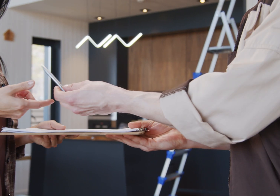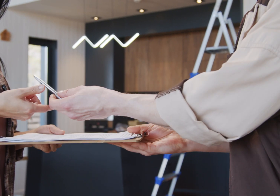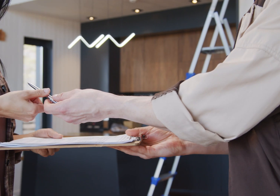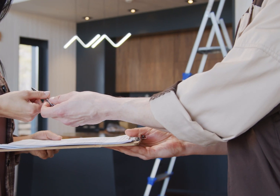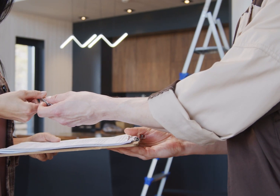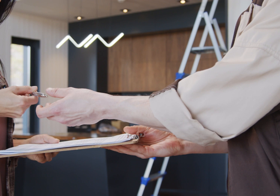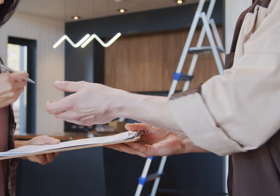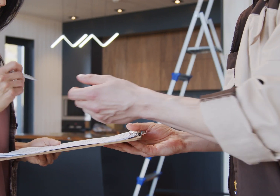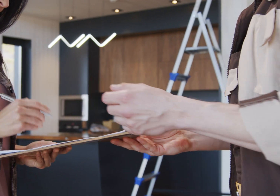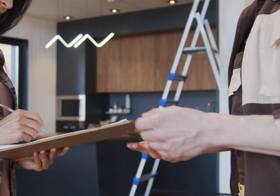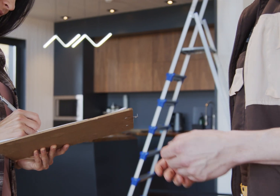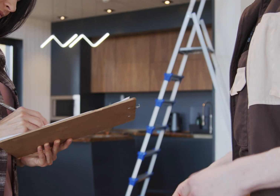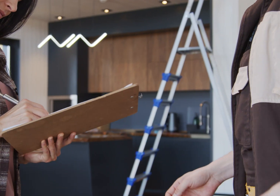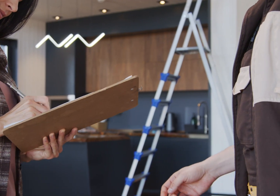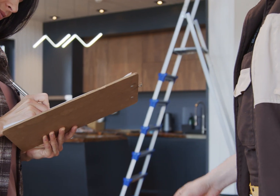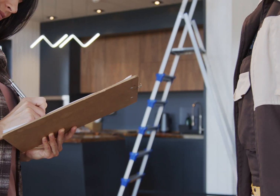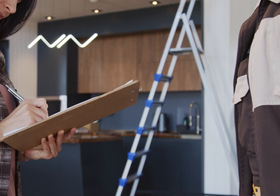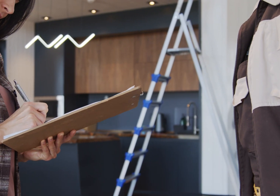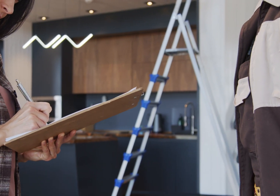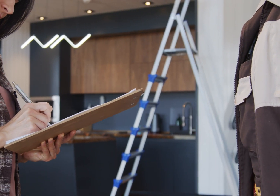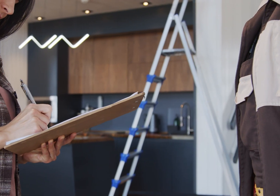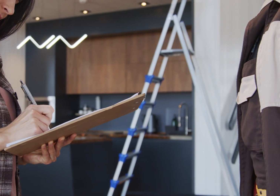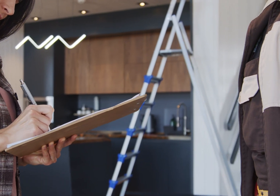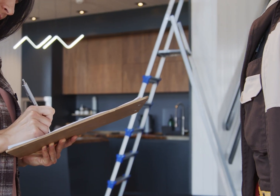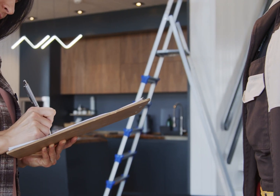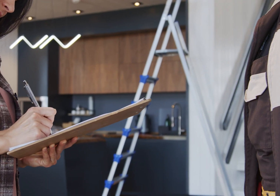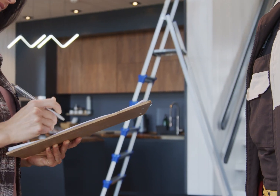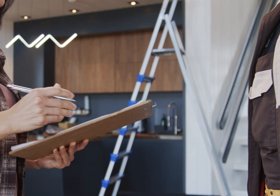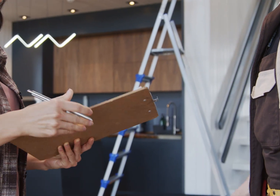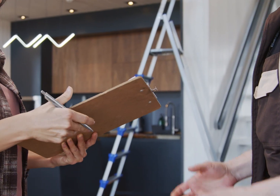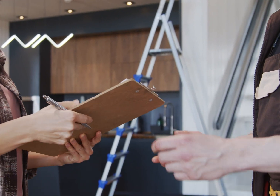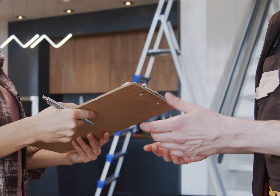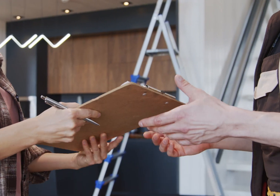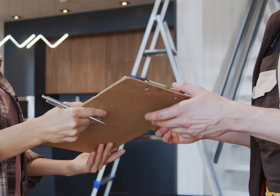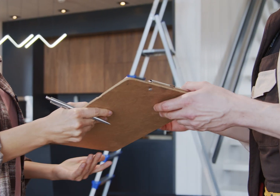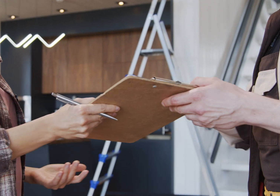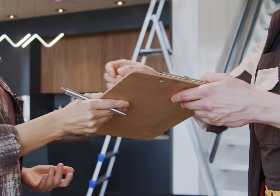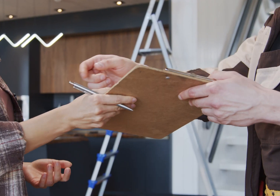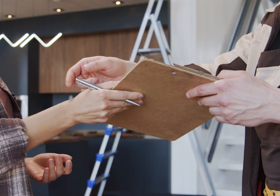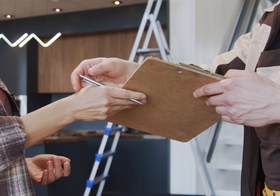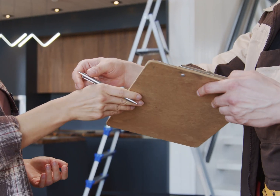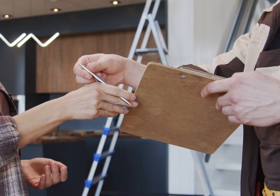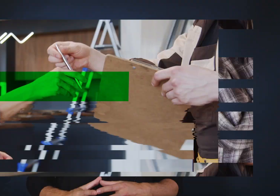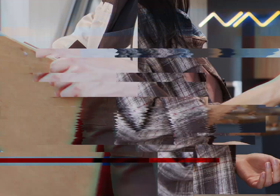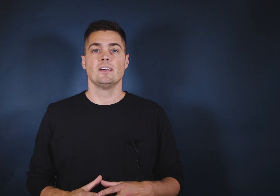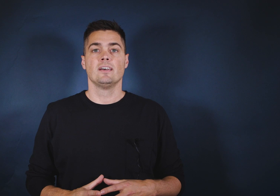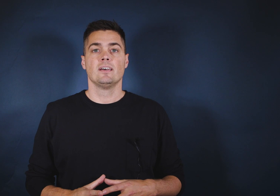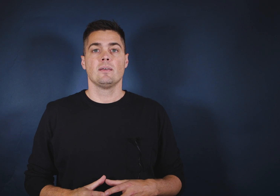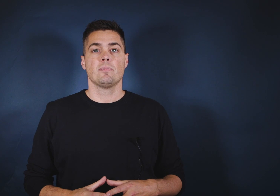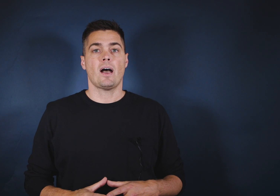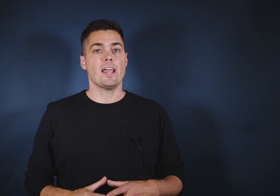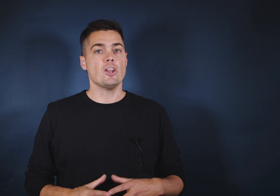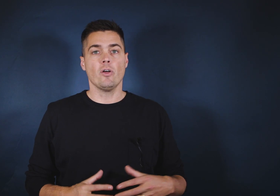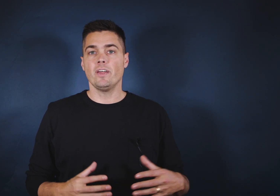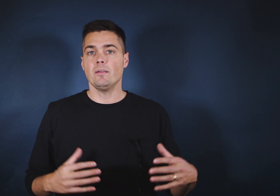strongly recommend you ask for case studies and testimonials for companies like yours. I know that